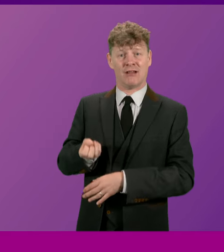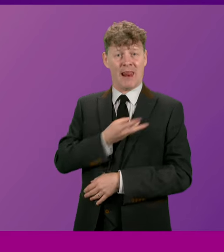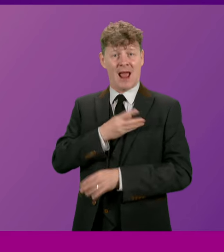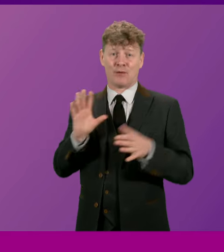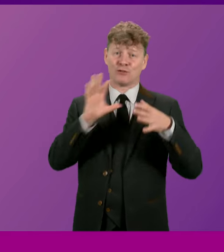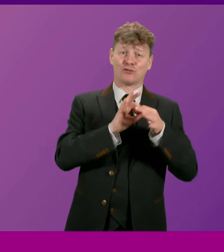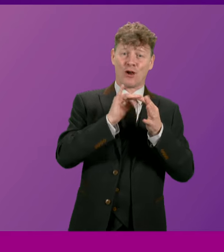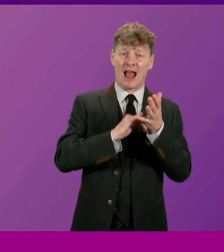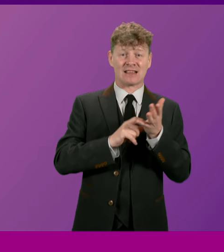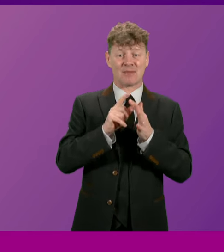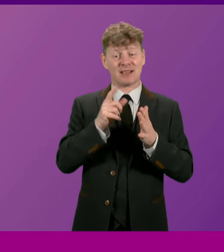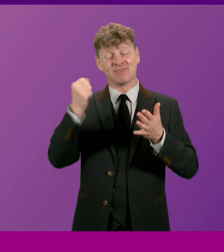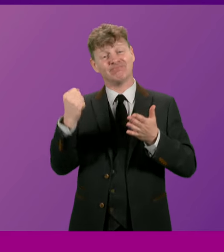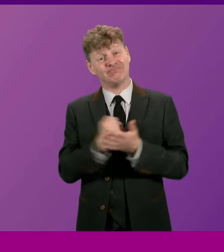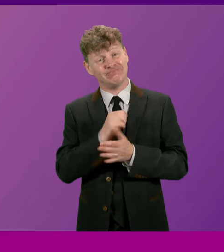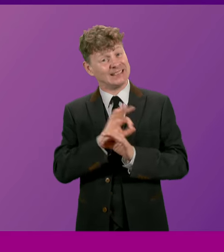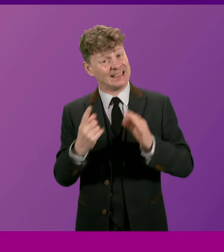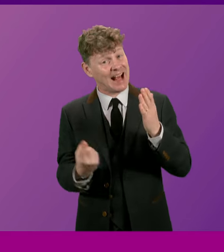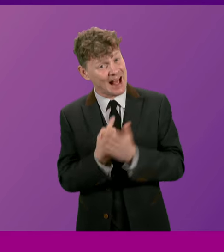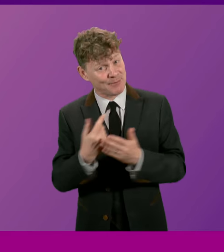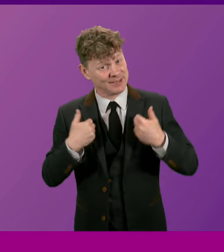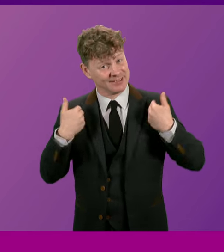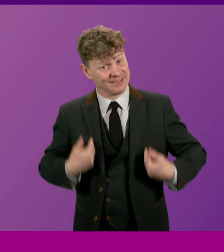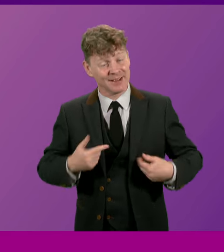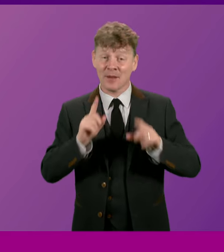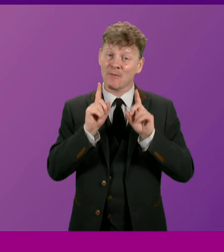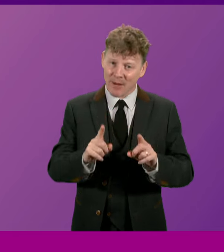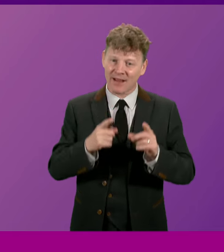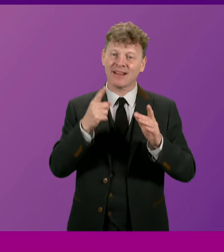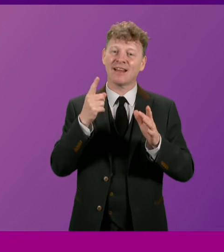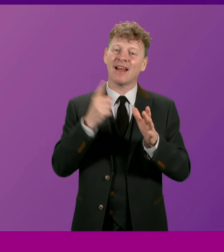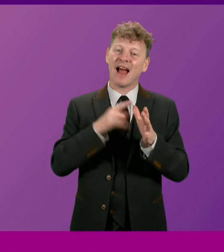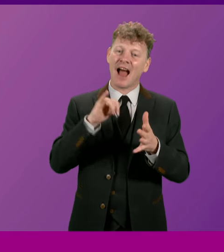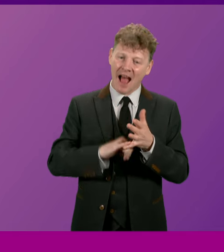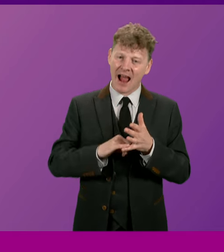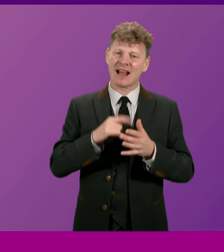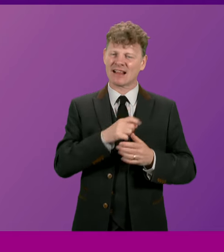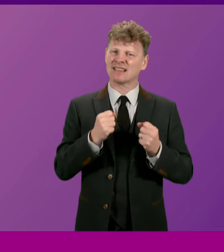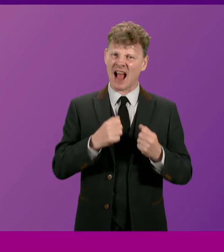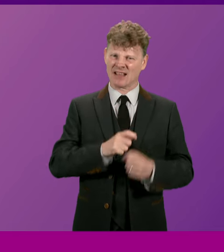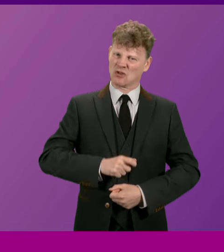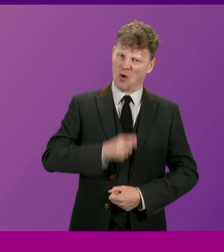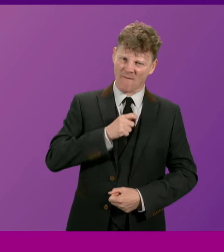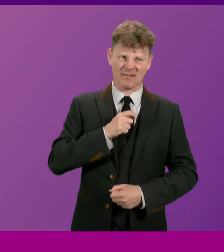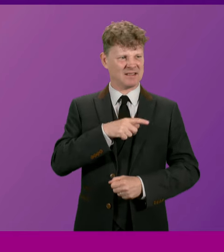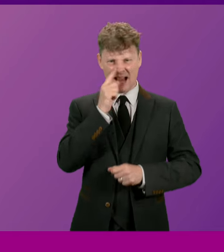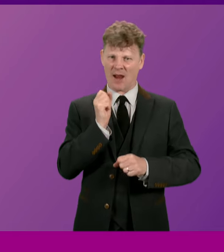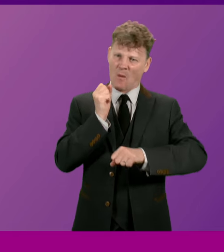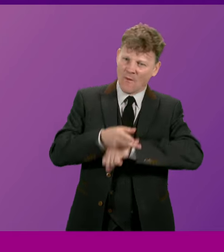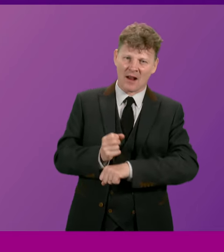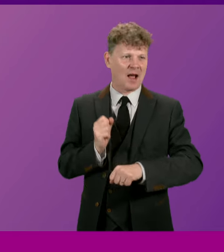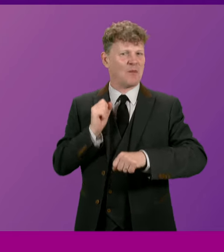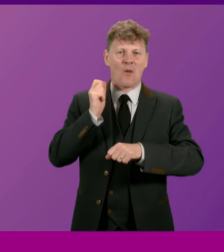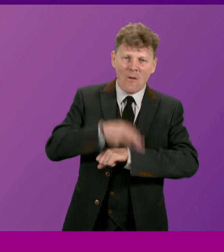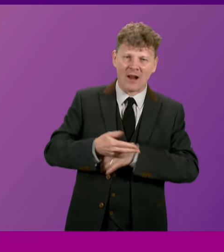Now, he didn't succeed in that, but I think it demonstrates Alex's bold confidence that allowed him to confound the odds time and time